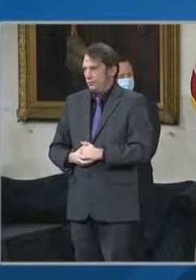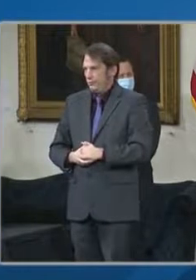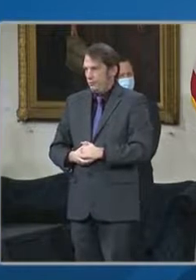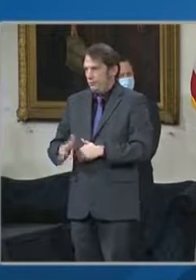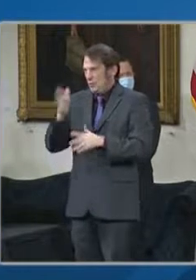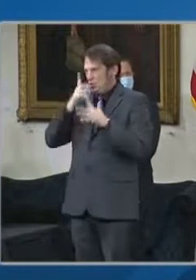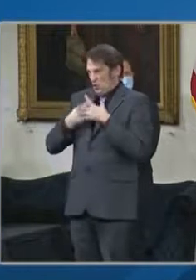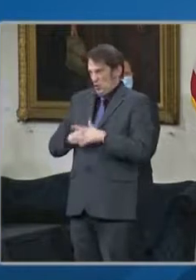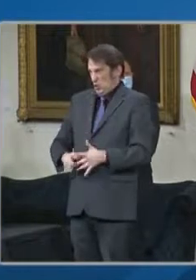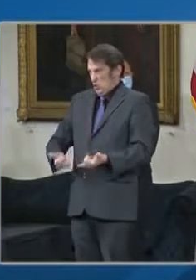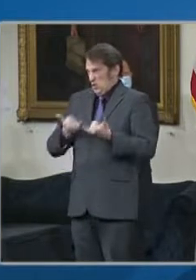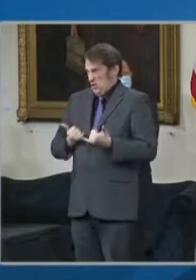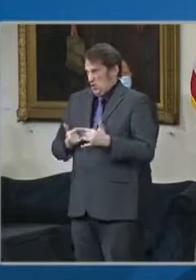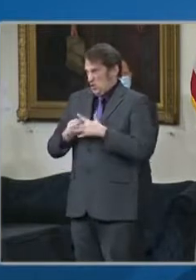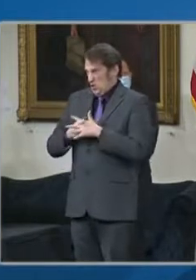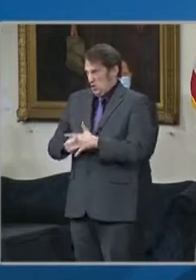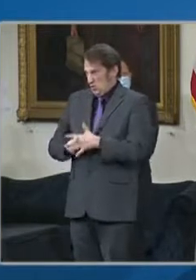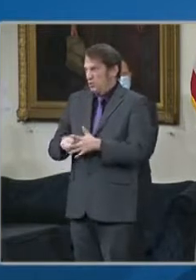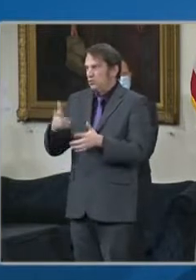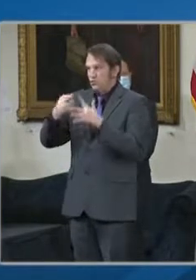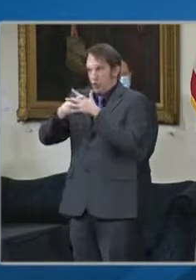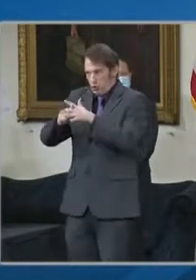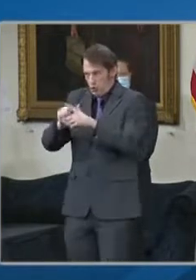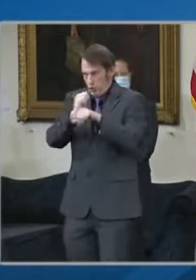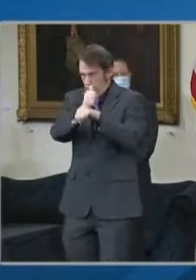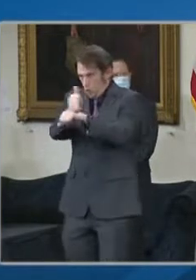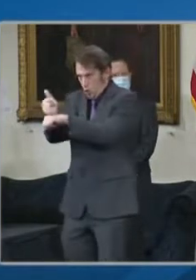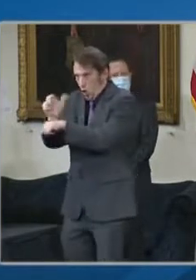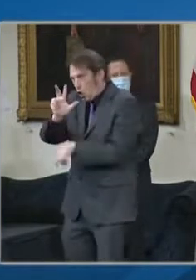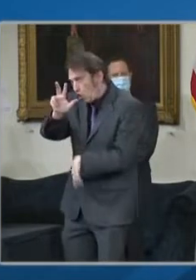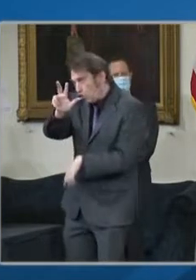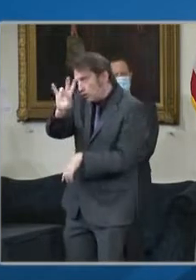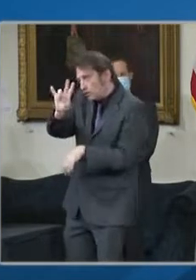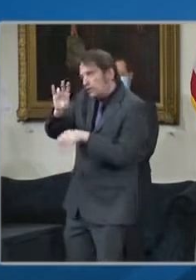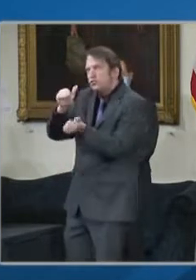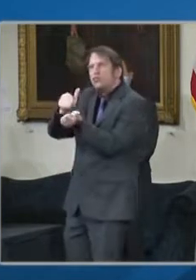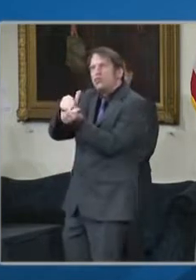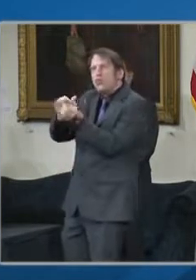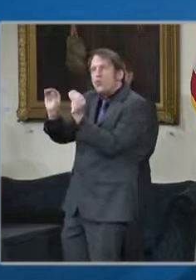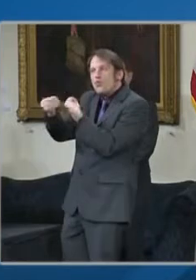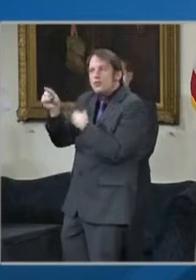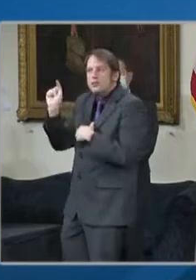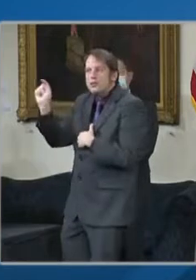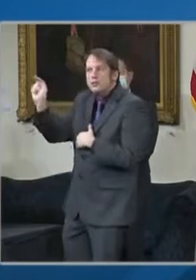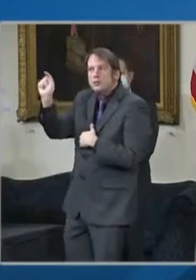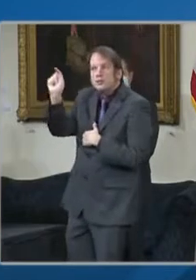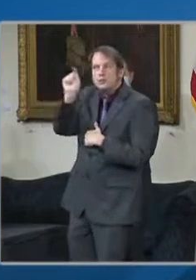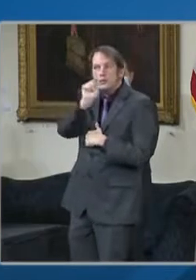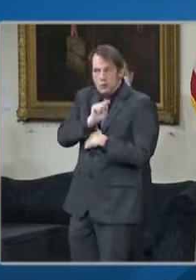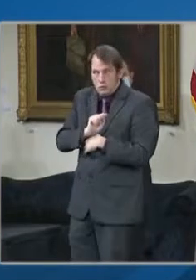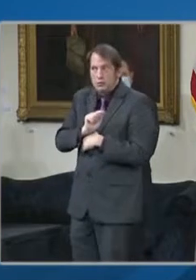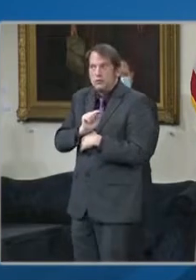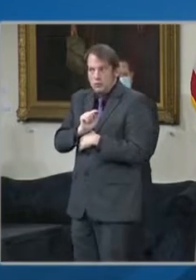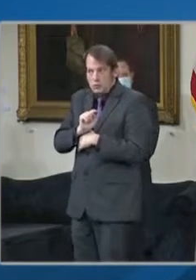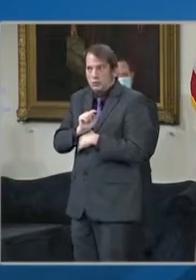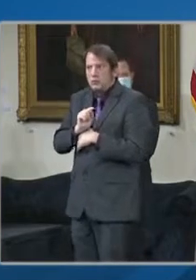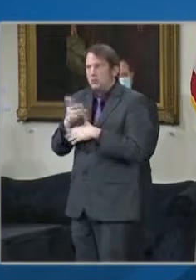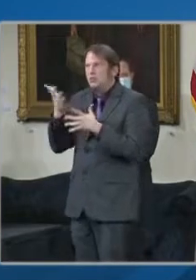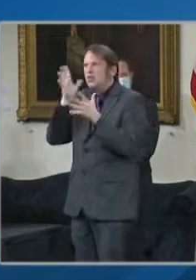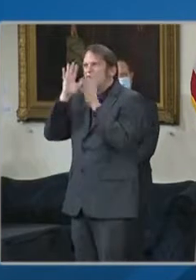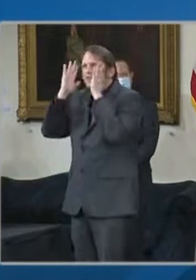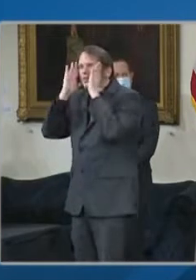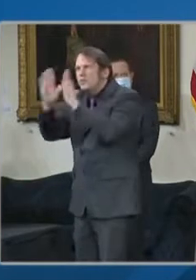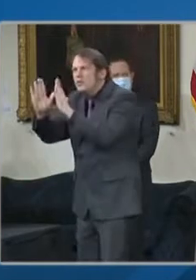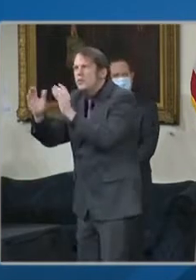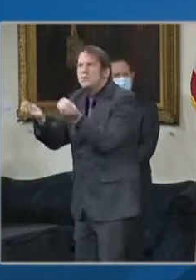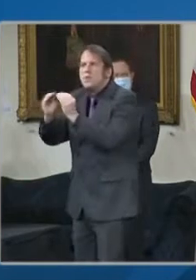throughout the state, including ones that serve largely African American and Hispanic patients and those that